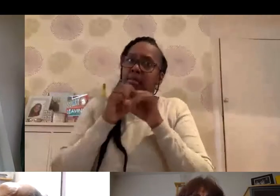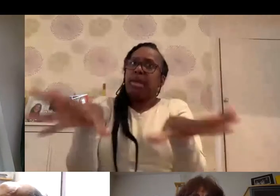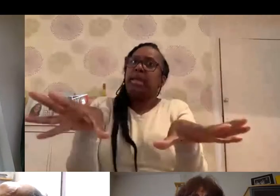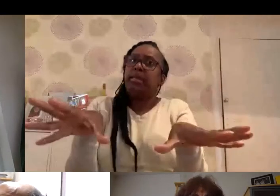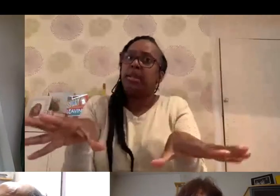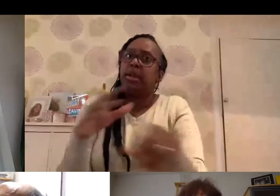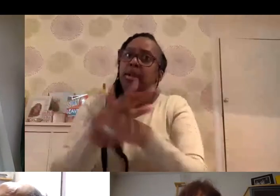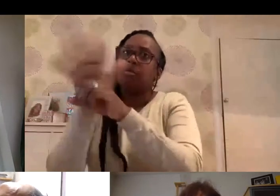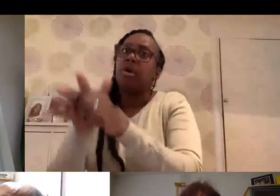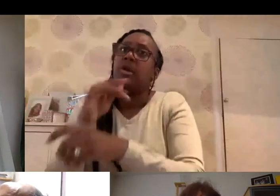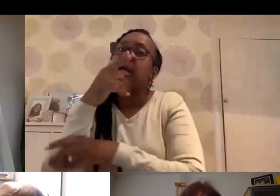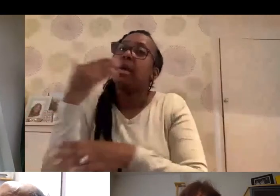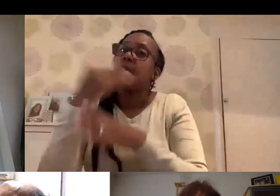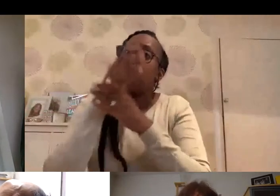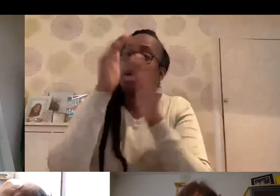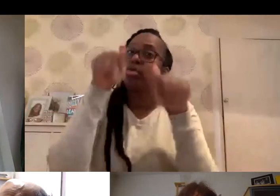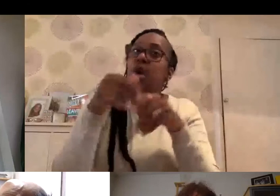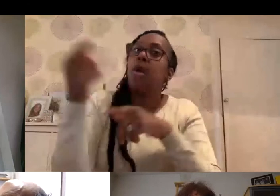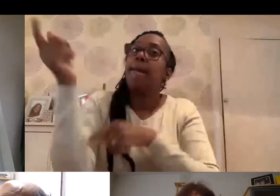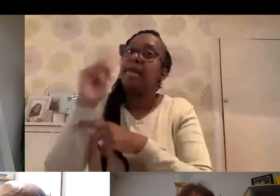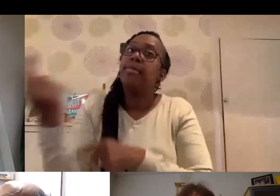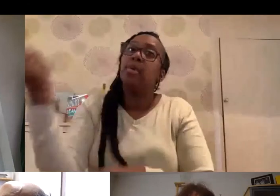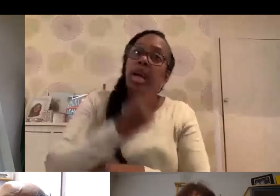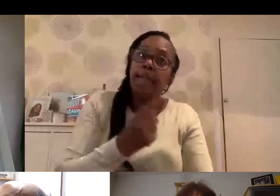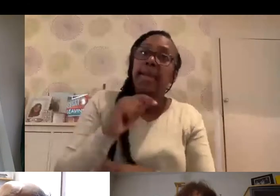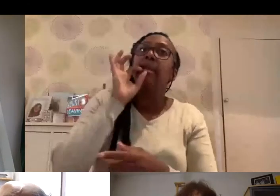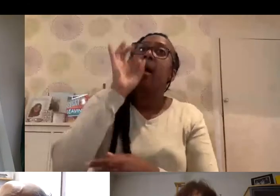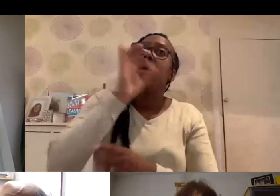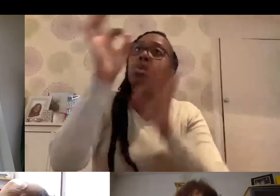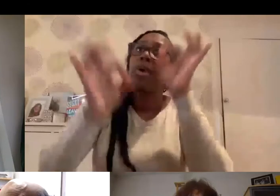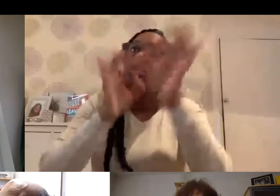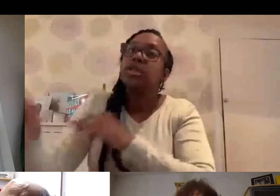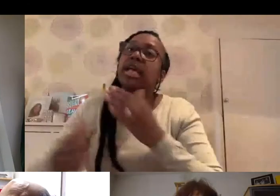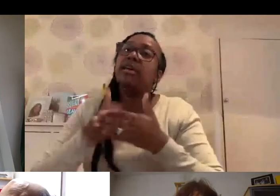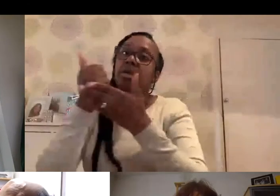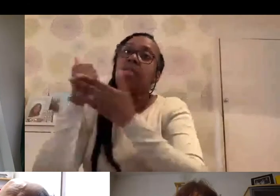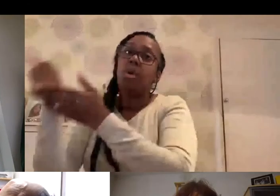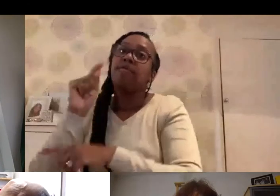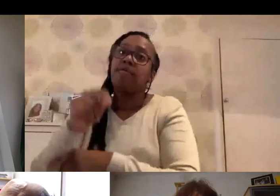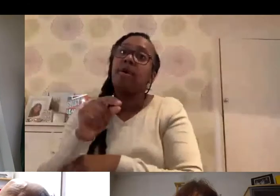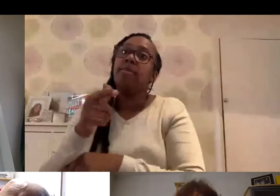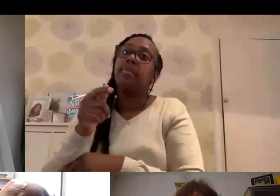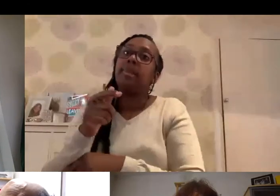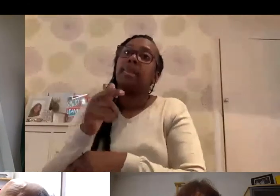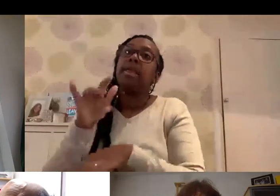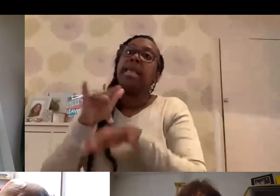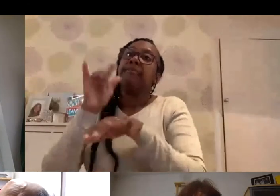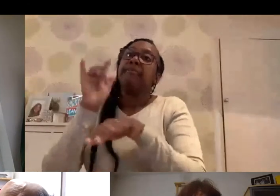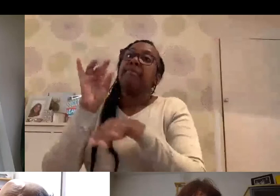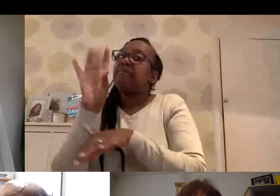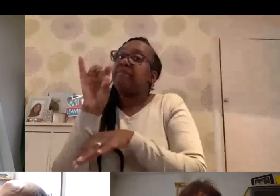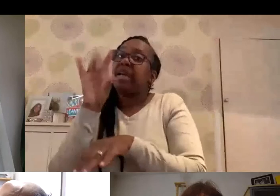of, sort of a workshop clinic where people can land and ask questions and just have support from the infection control team, share good practice,